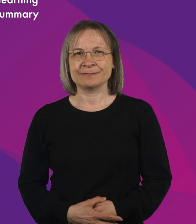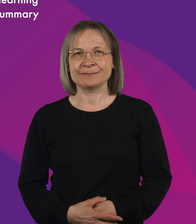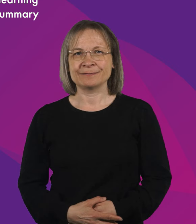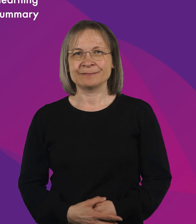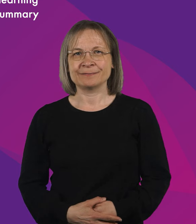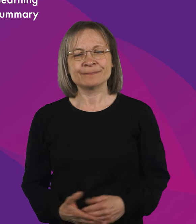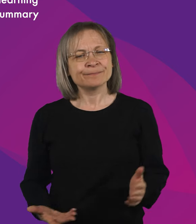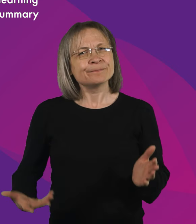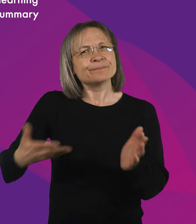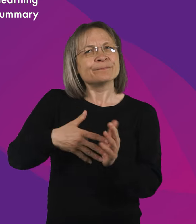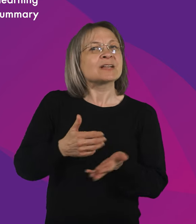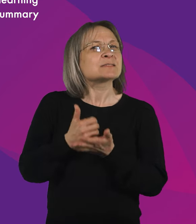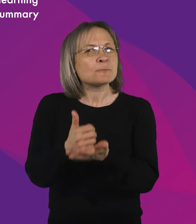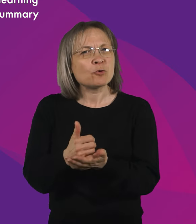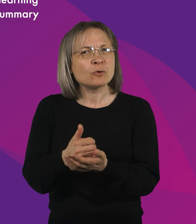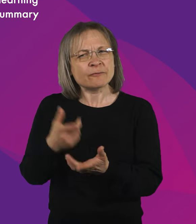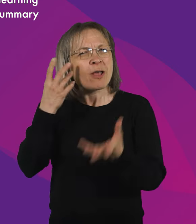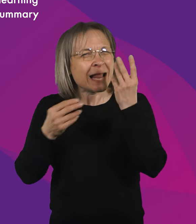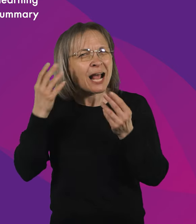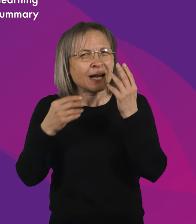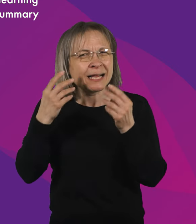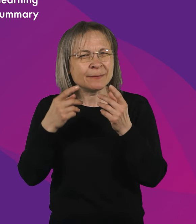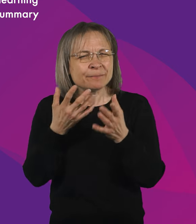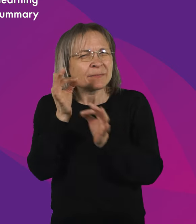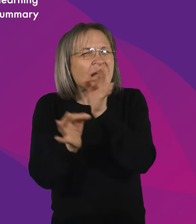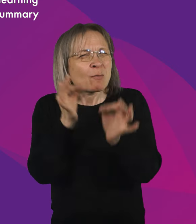Additional Support for Learning Inquiry report. Short summary.